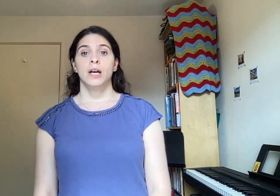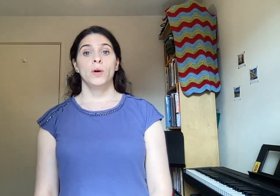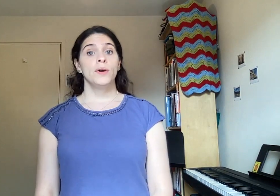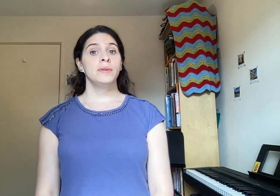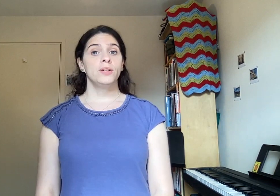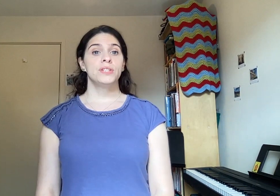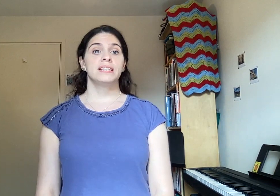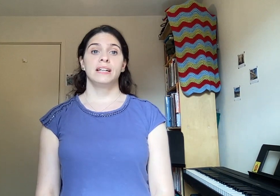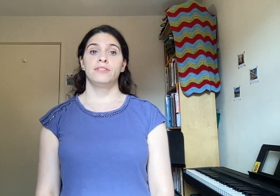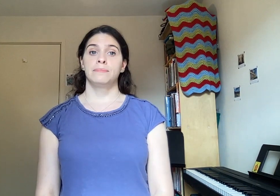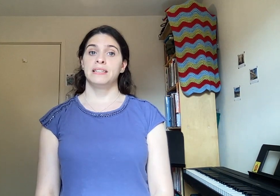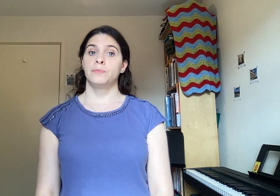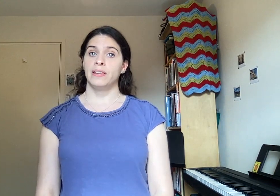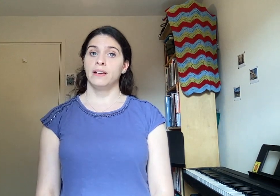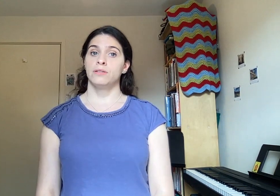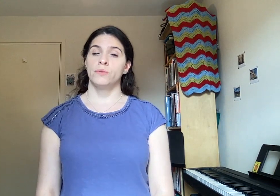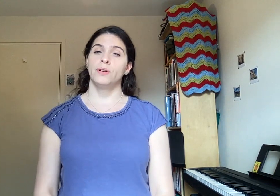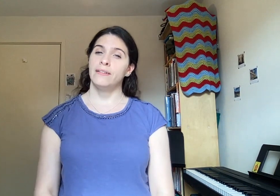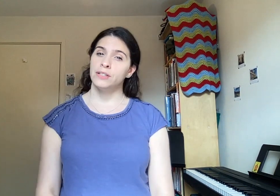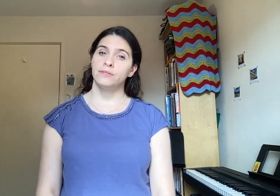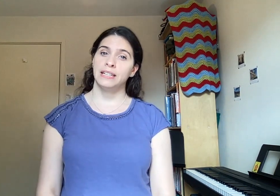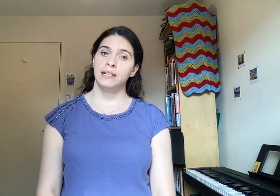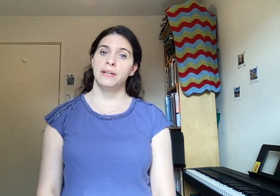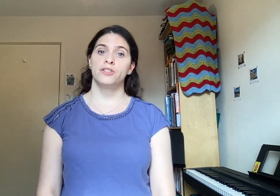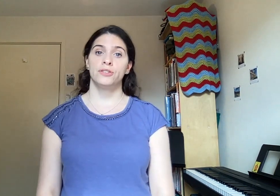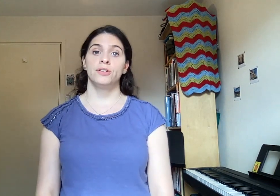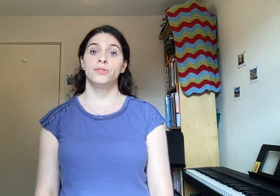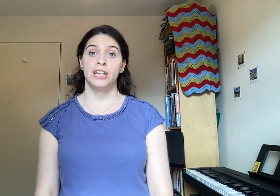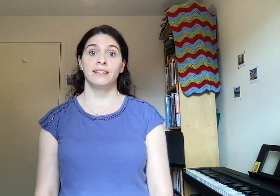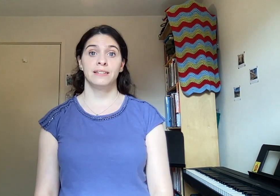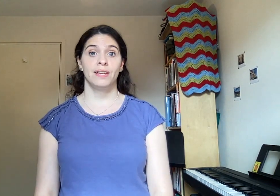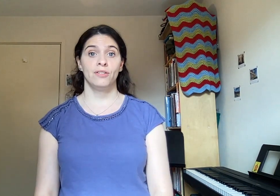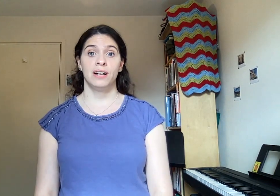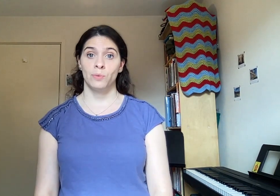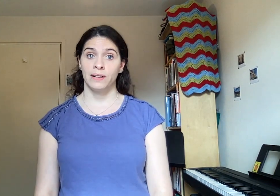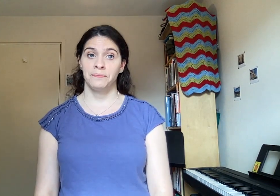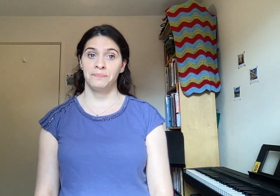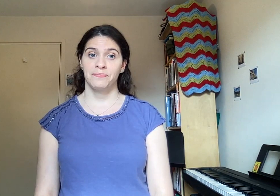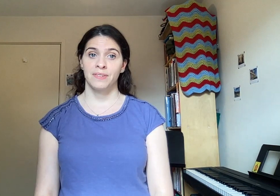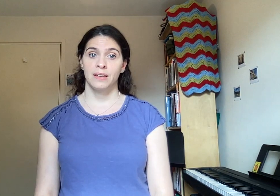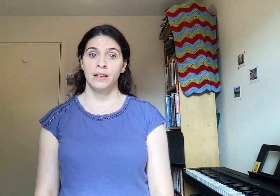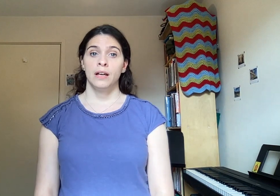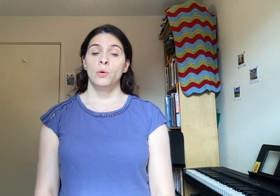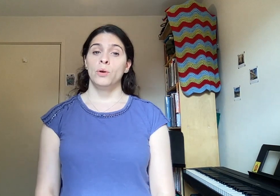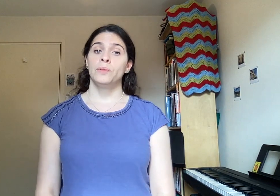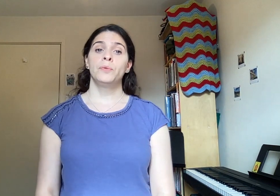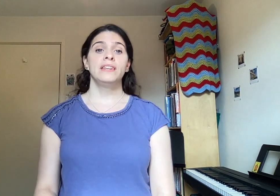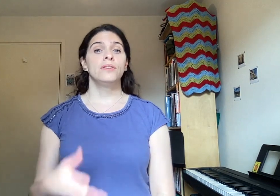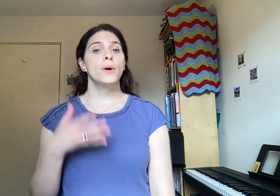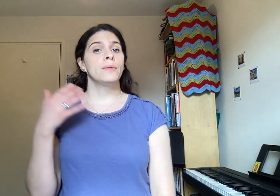We will be using diaphragmatic breathing, so if you haven't already, make sure you check that video as well. We will breathe in through our